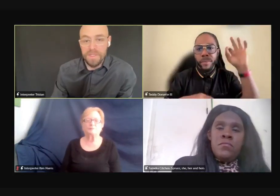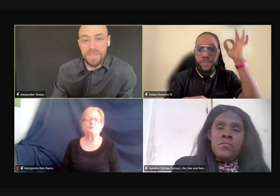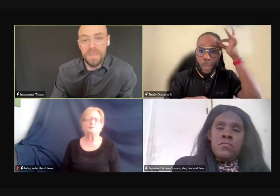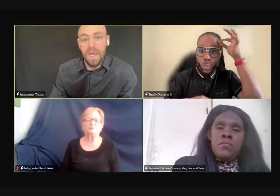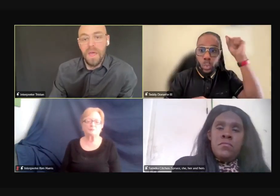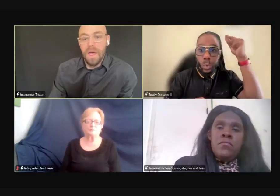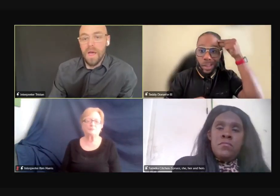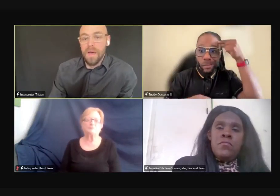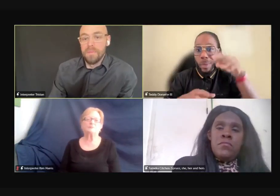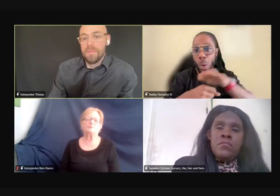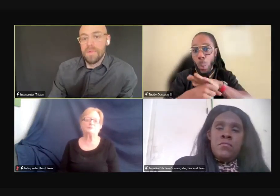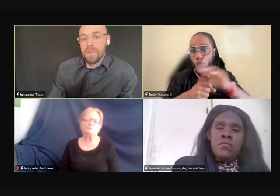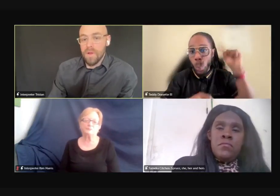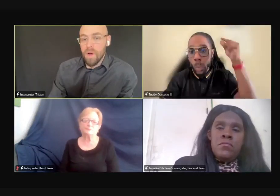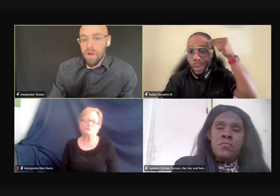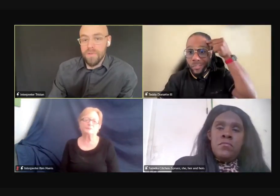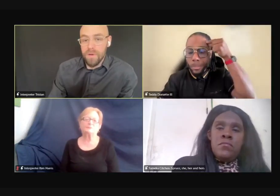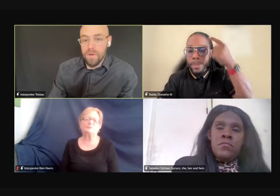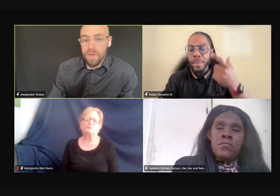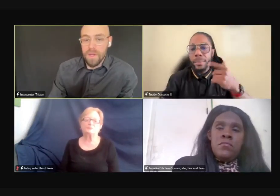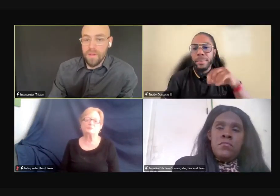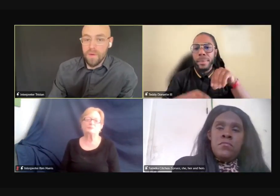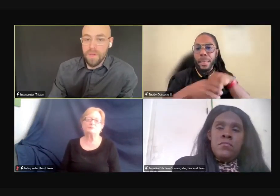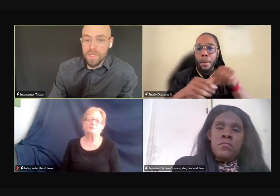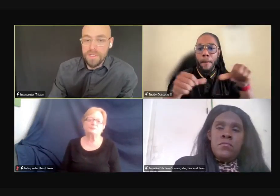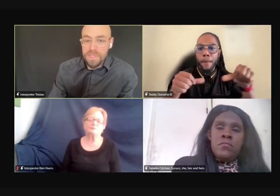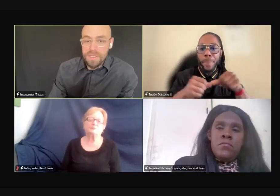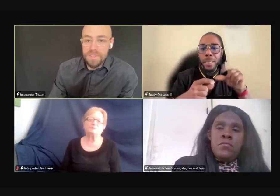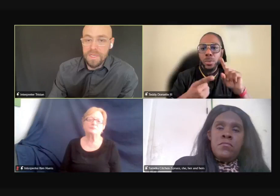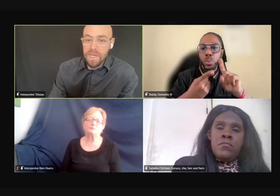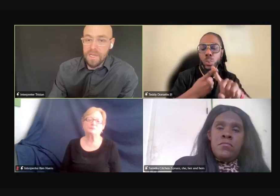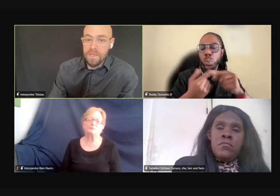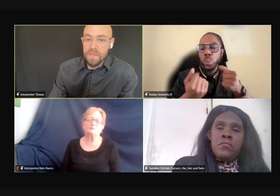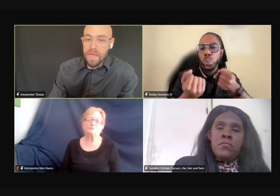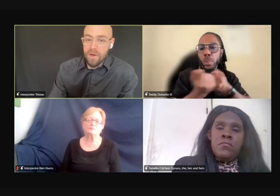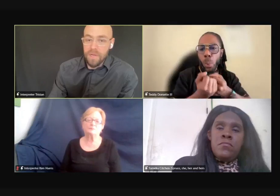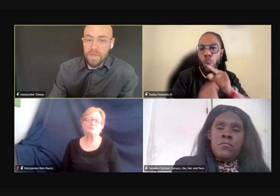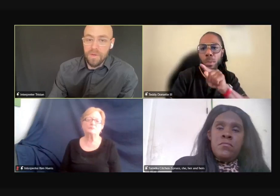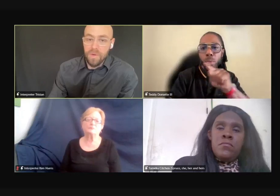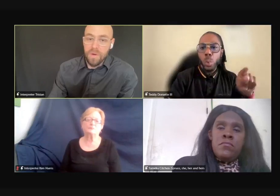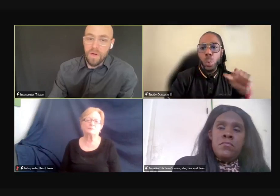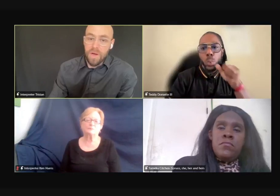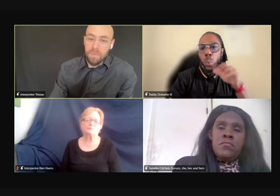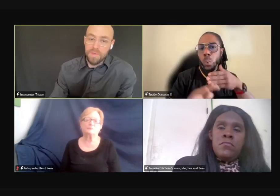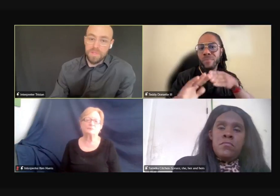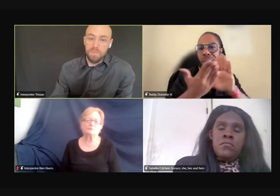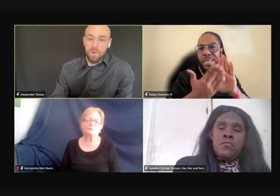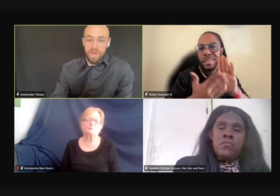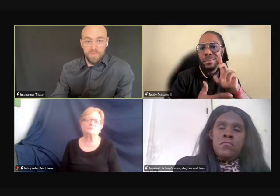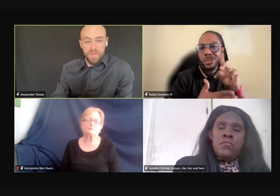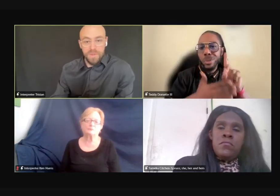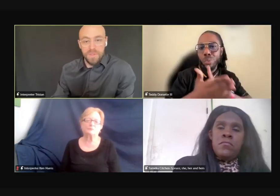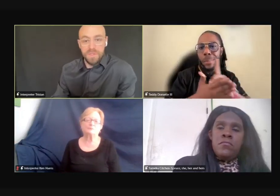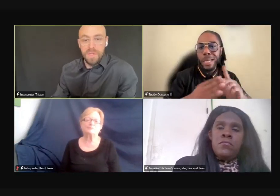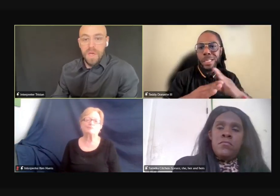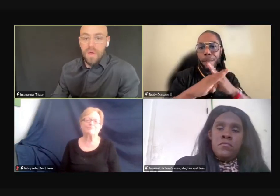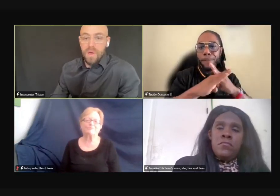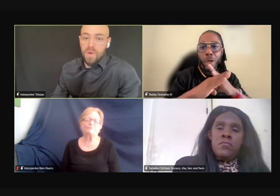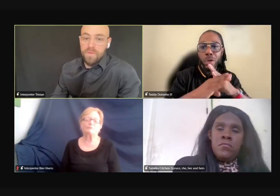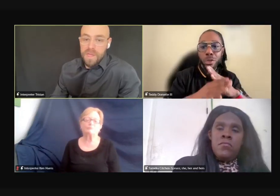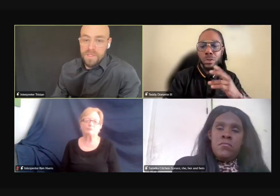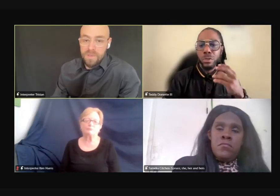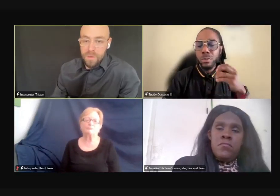evidenced. Um, there are federal and local agencies in the area who are able to support individuals